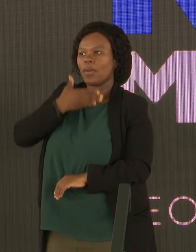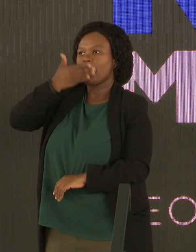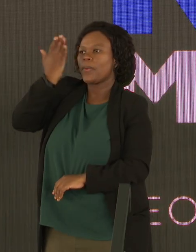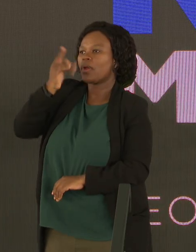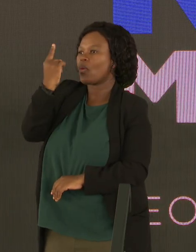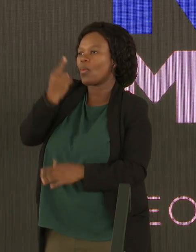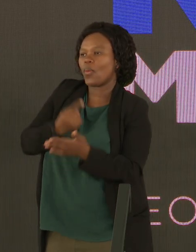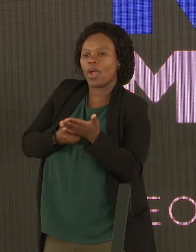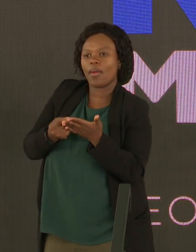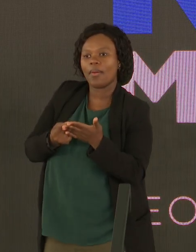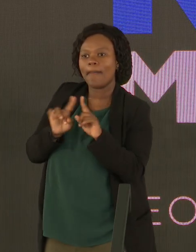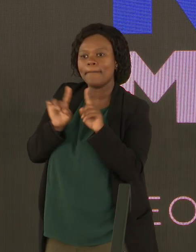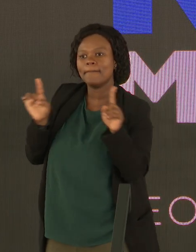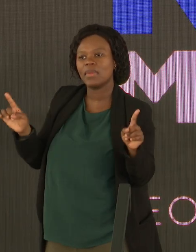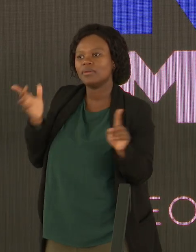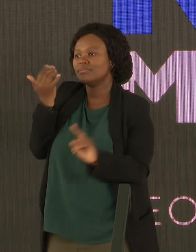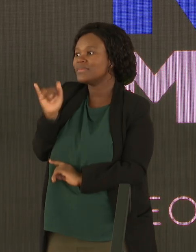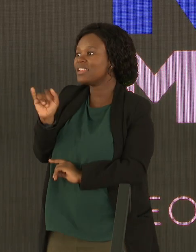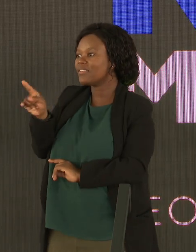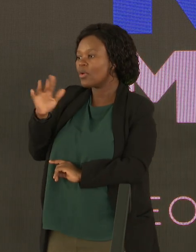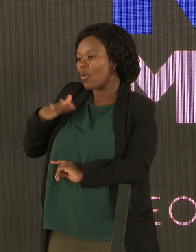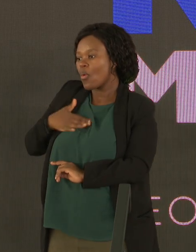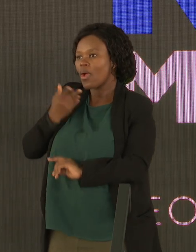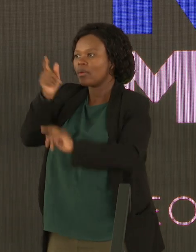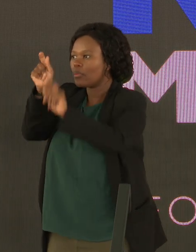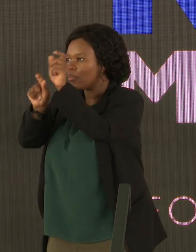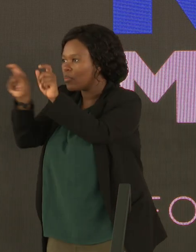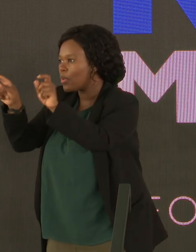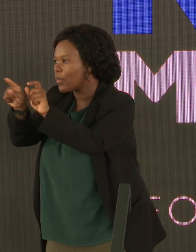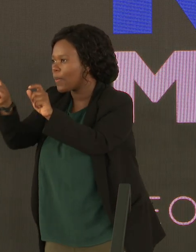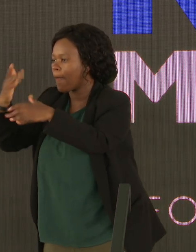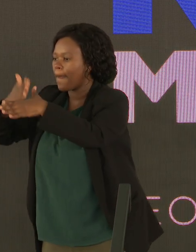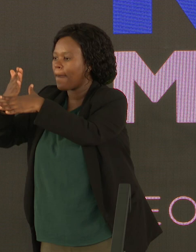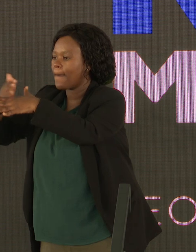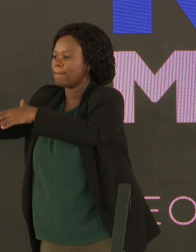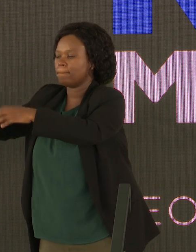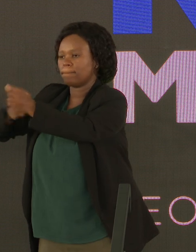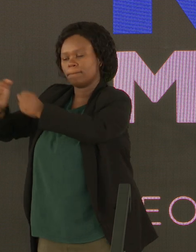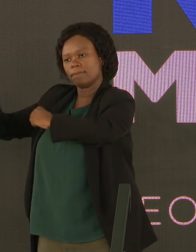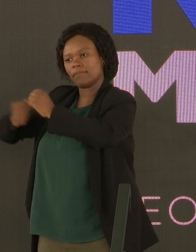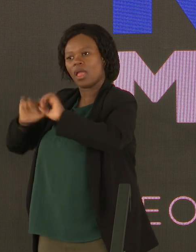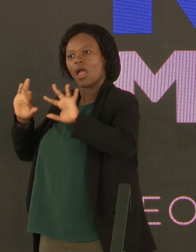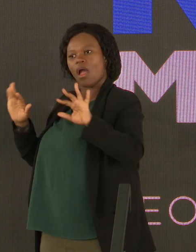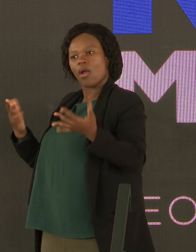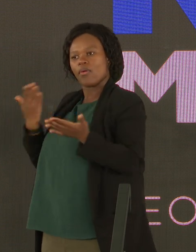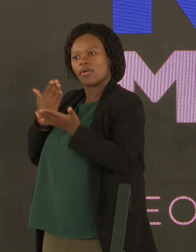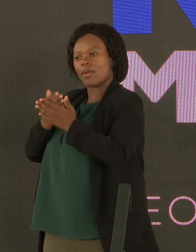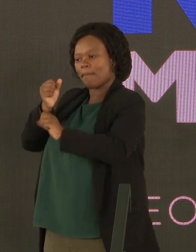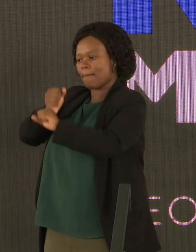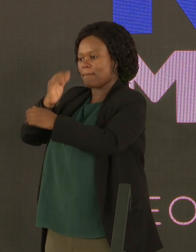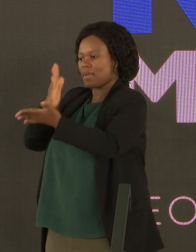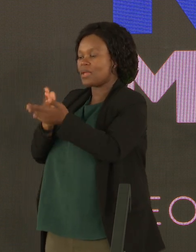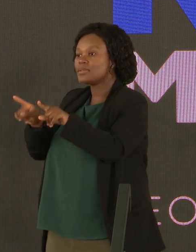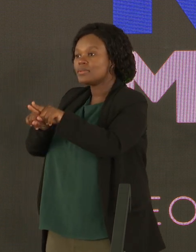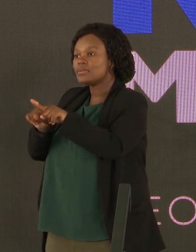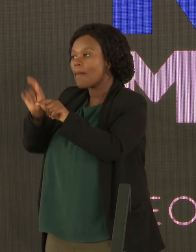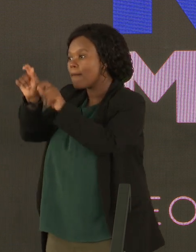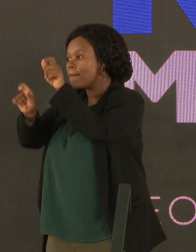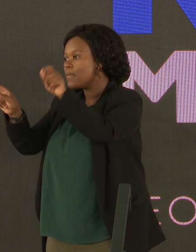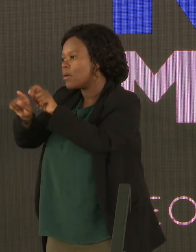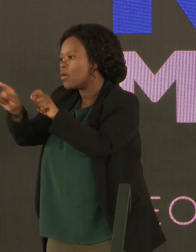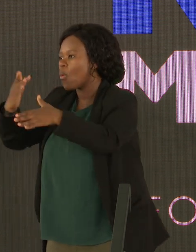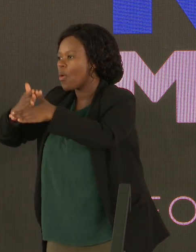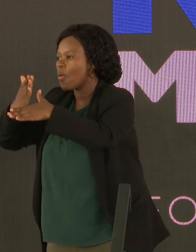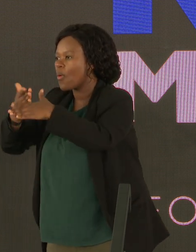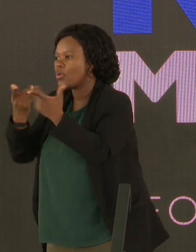week, right? But if we want to get people into work, we also need to look at how we can ensure that those same people who are working have the